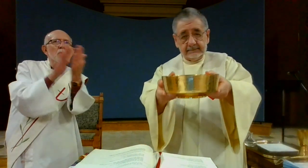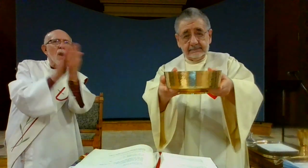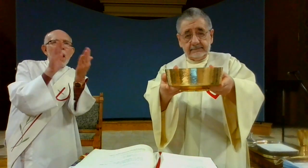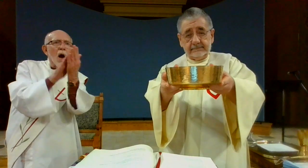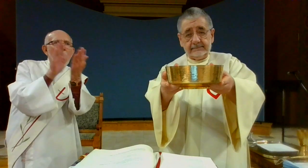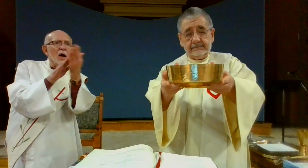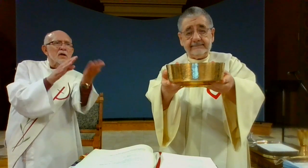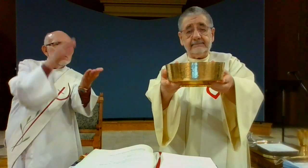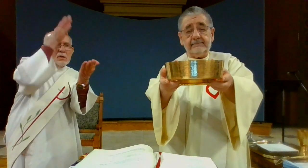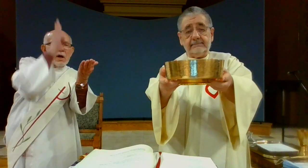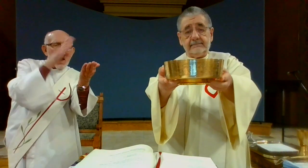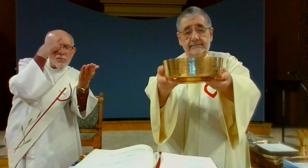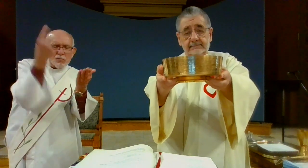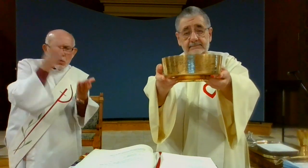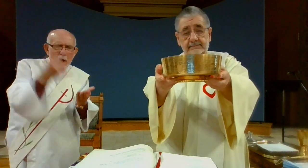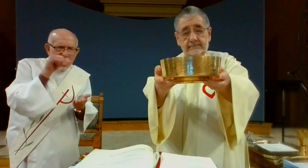blessed be god forever